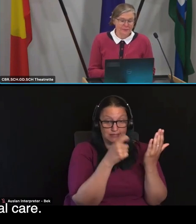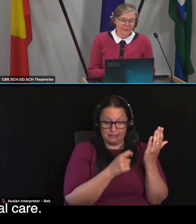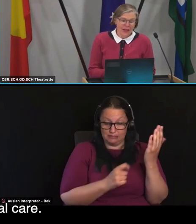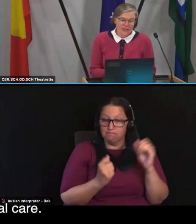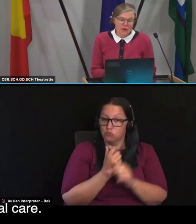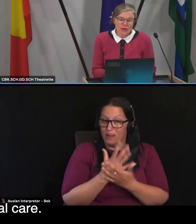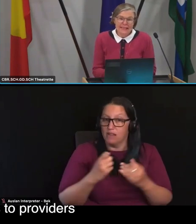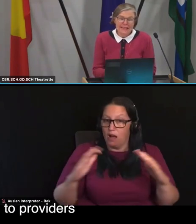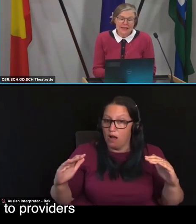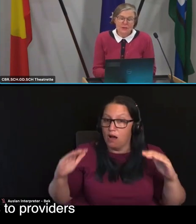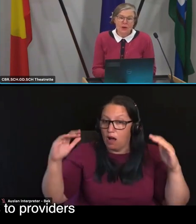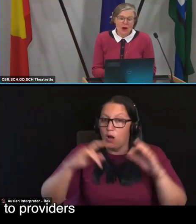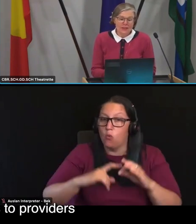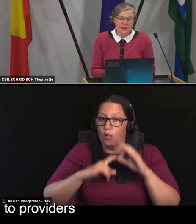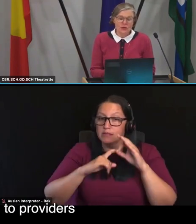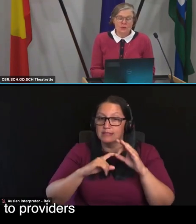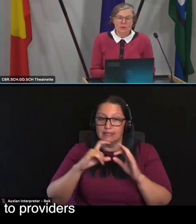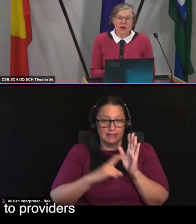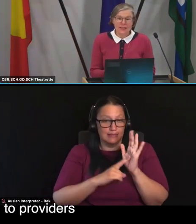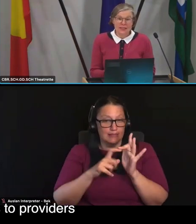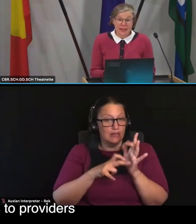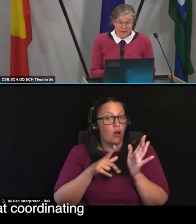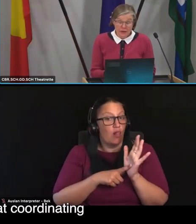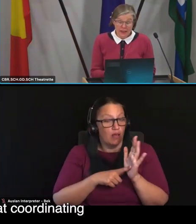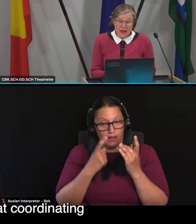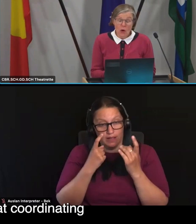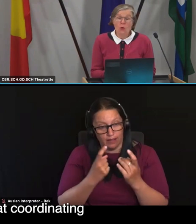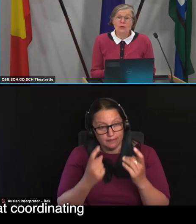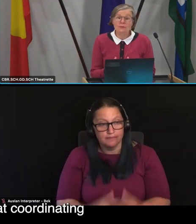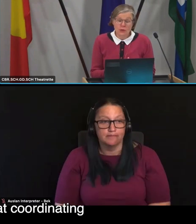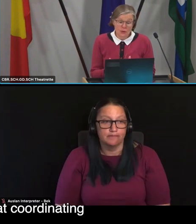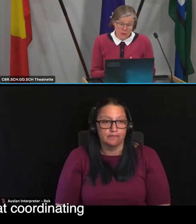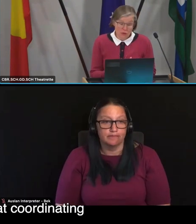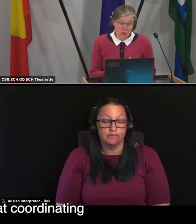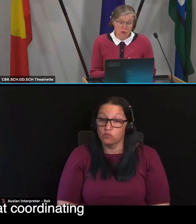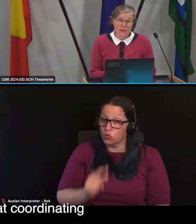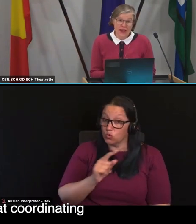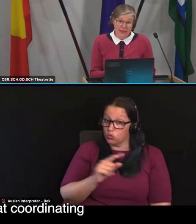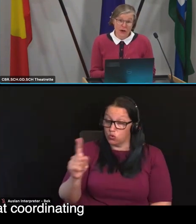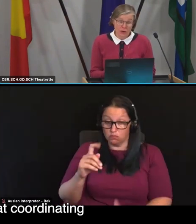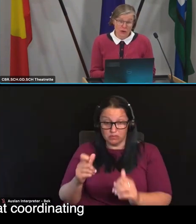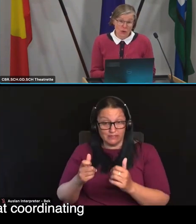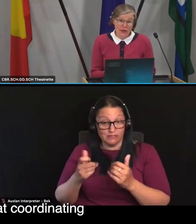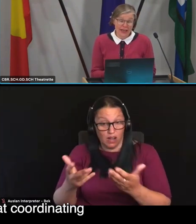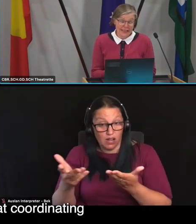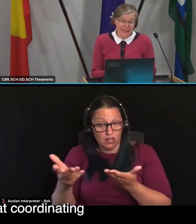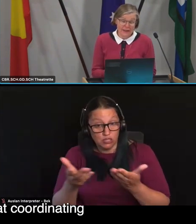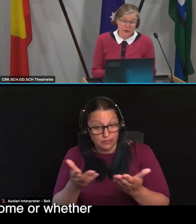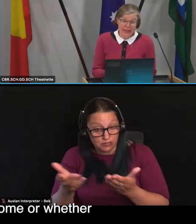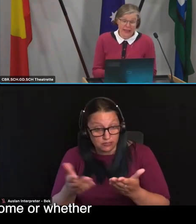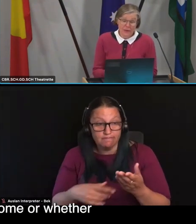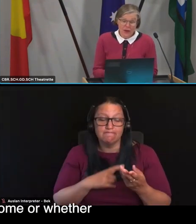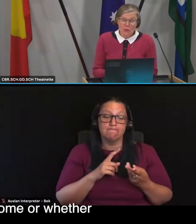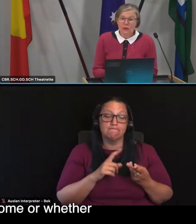care. This quality standard applies to providers delivering or responsible for that coordinating